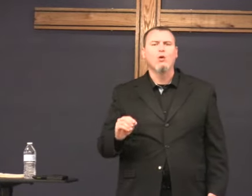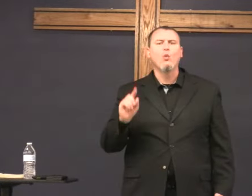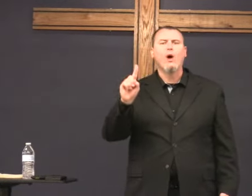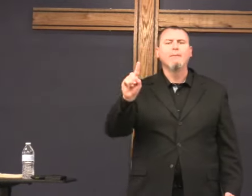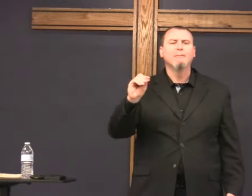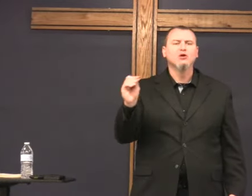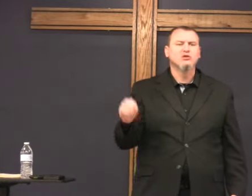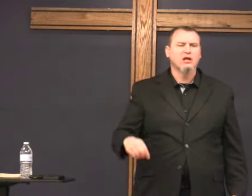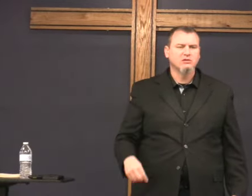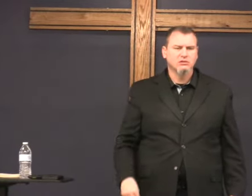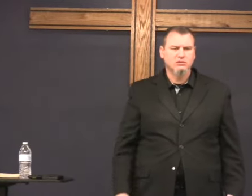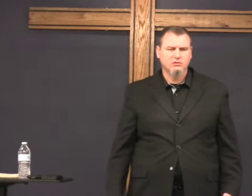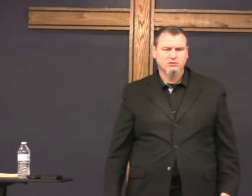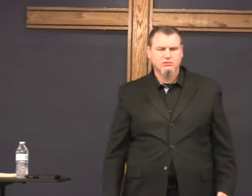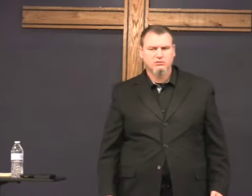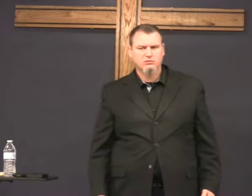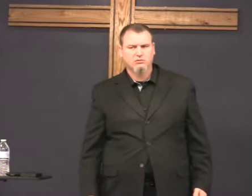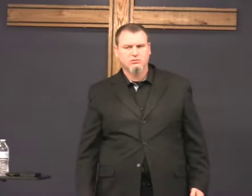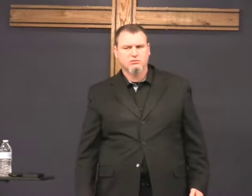% 1%